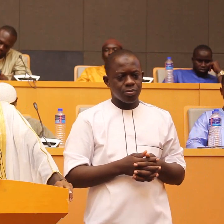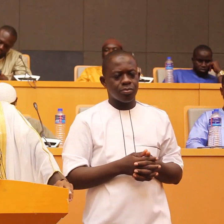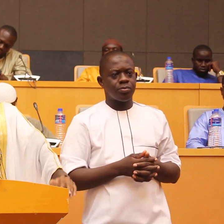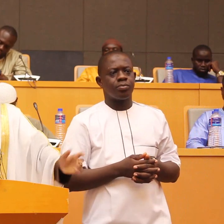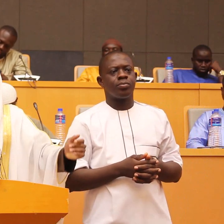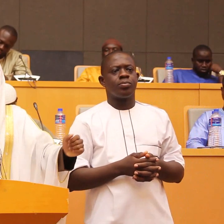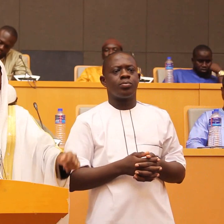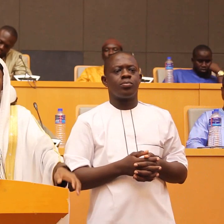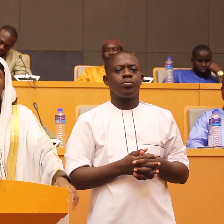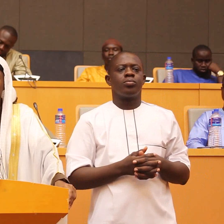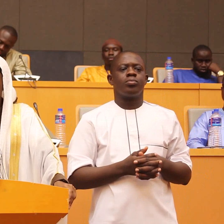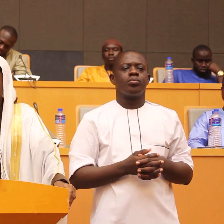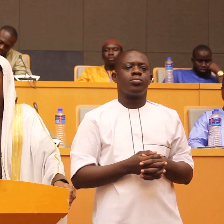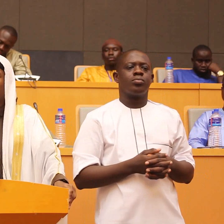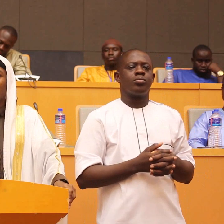they